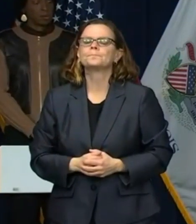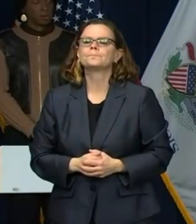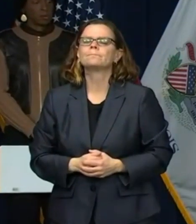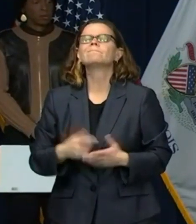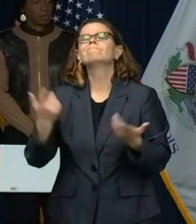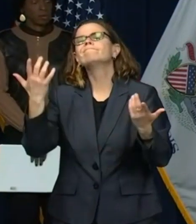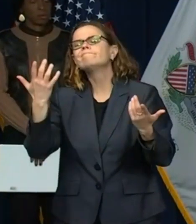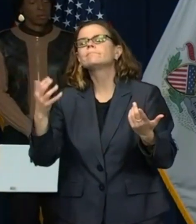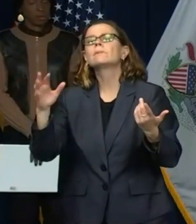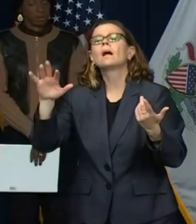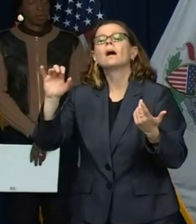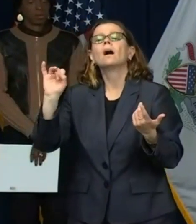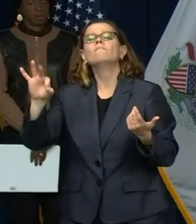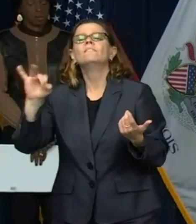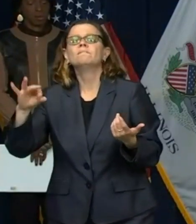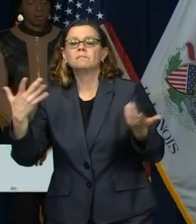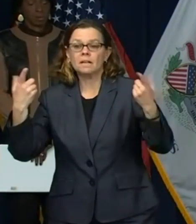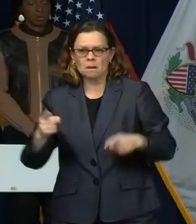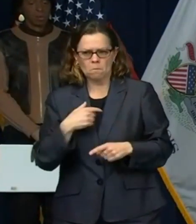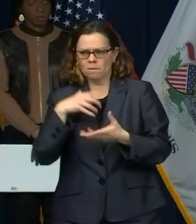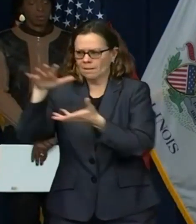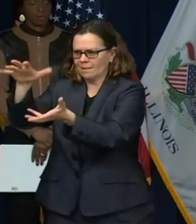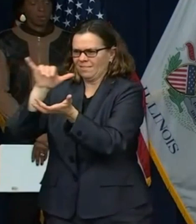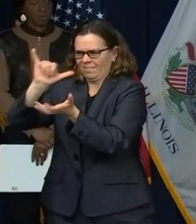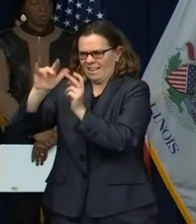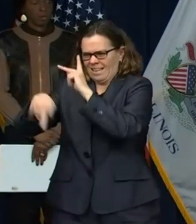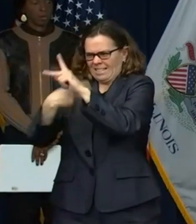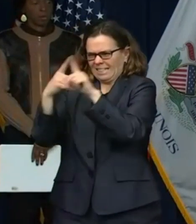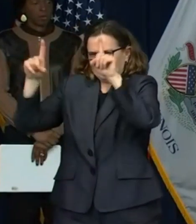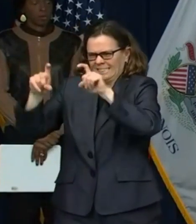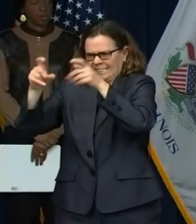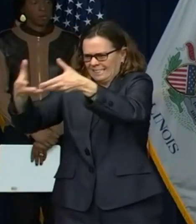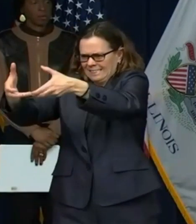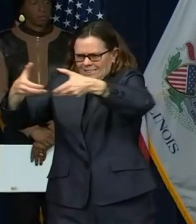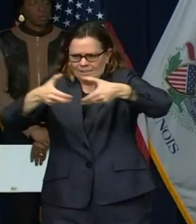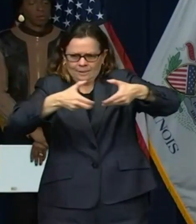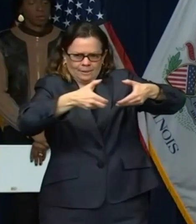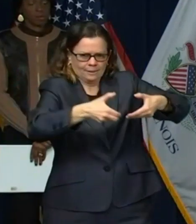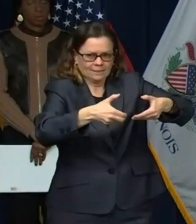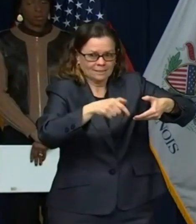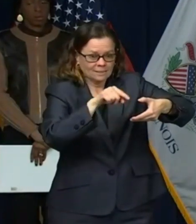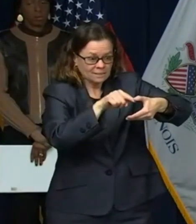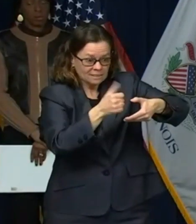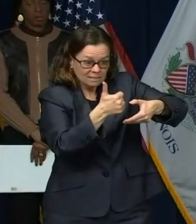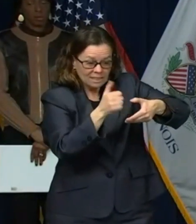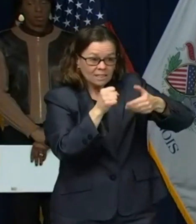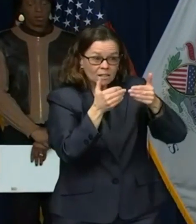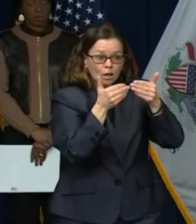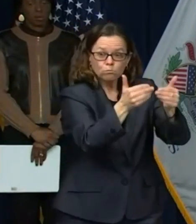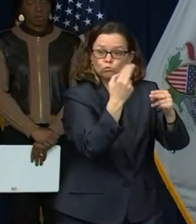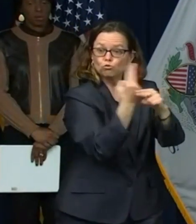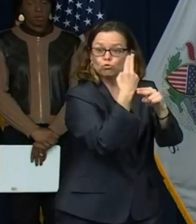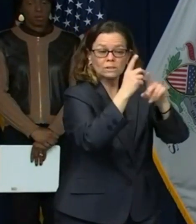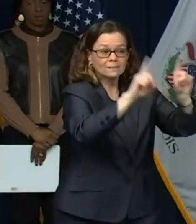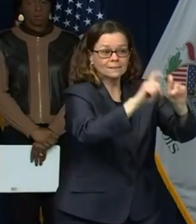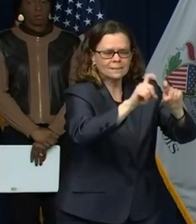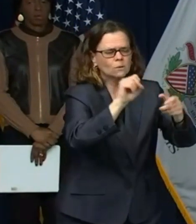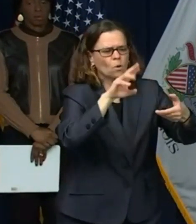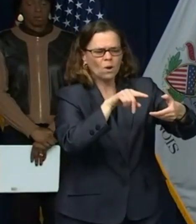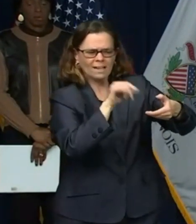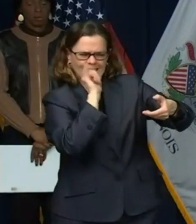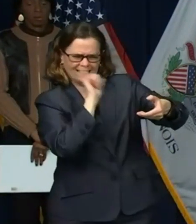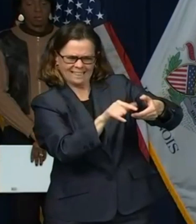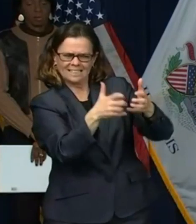that, uh, that gets, uh, proposed and, and in this case, the Abbott test is we try to